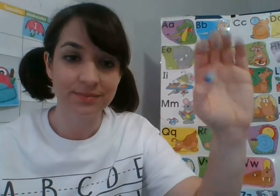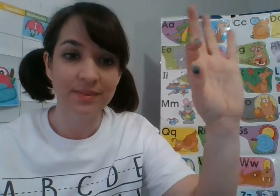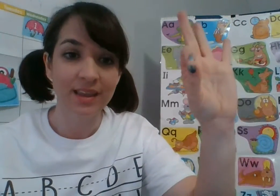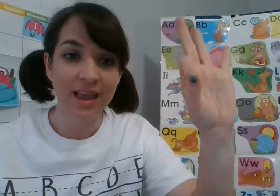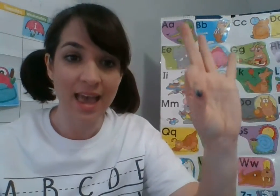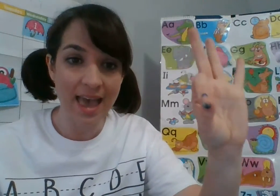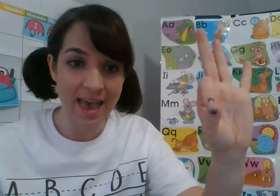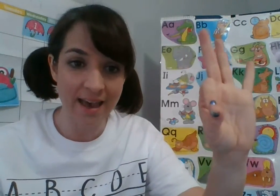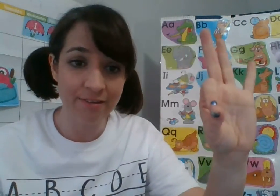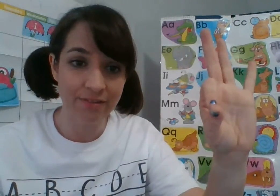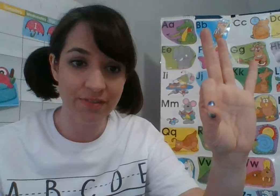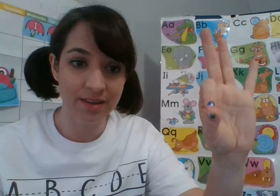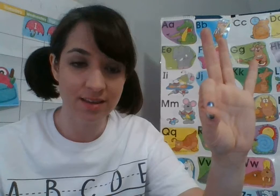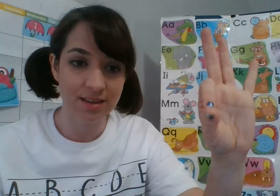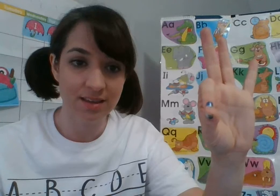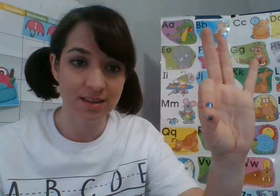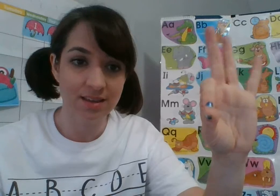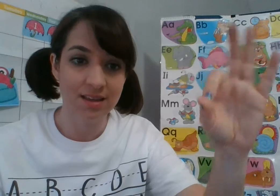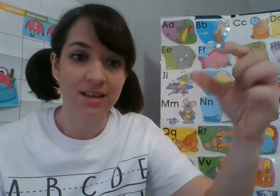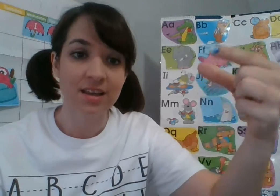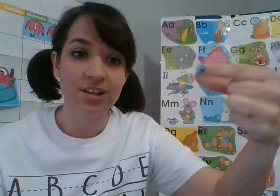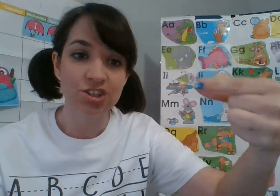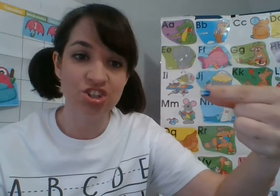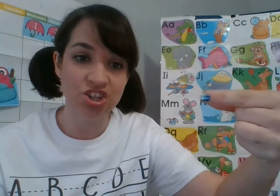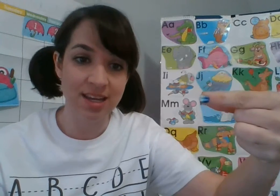F, G,